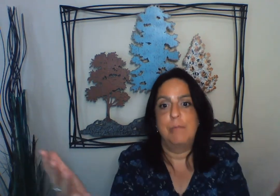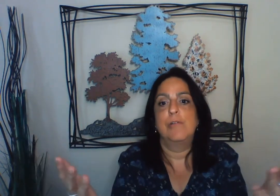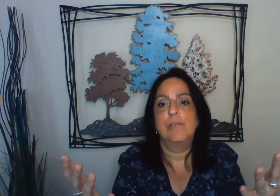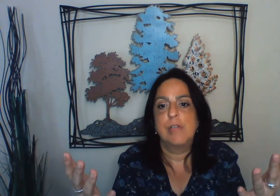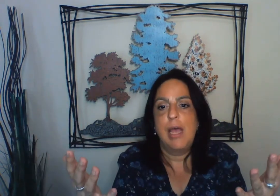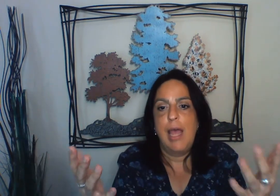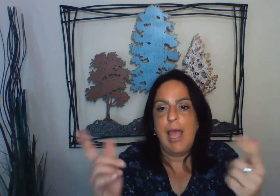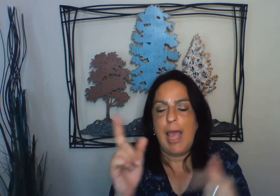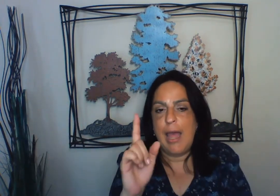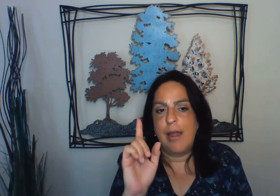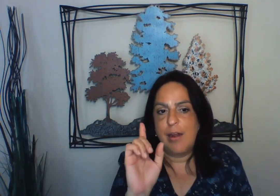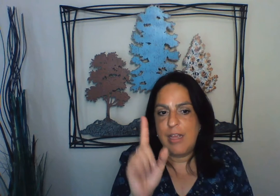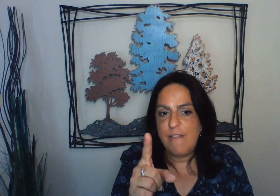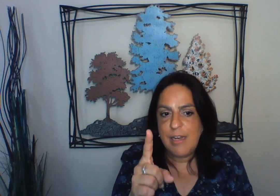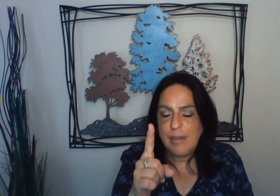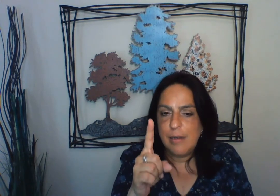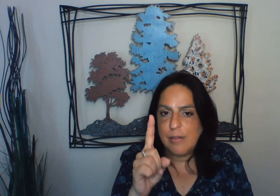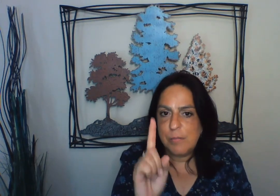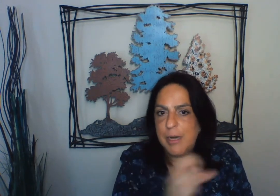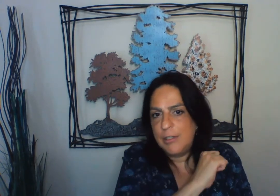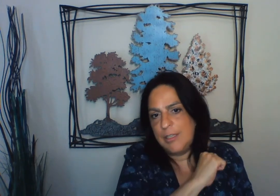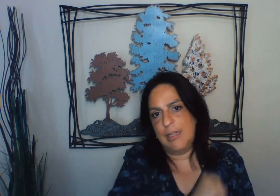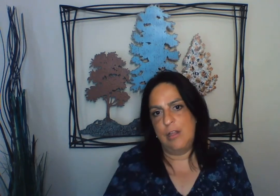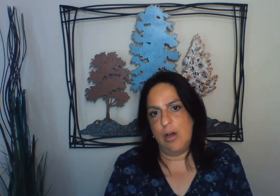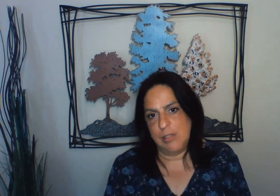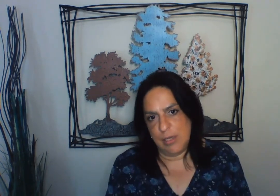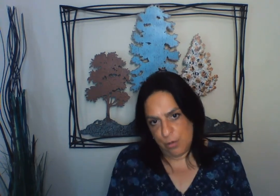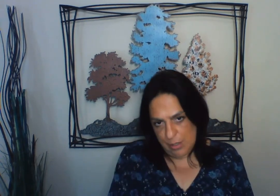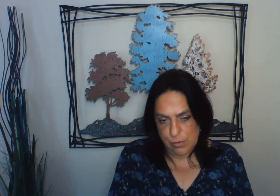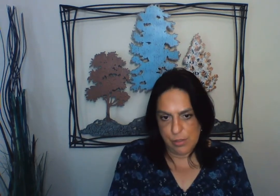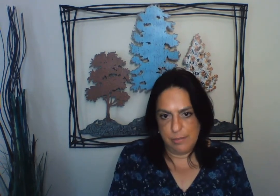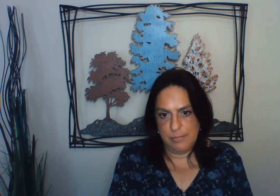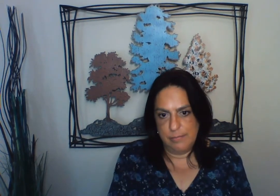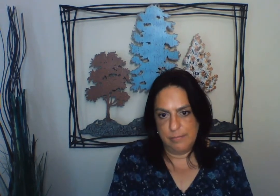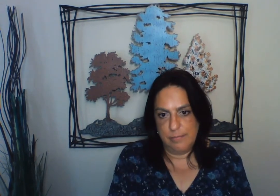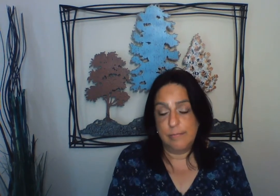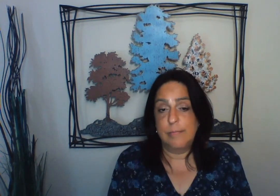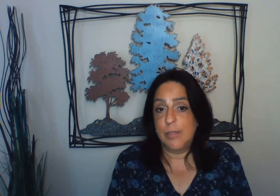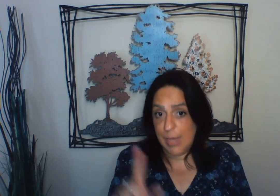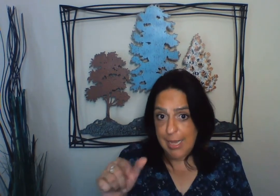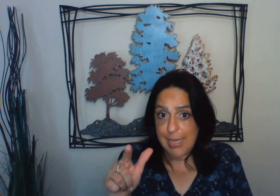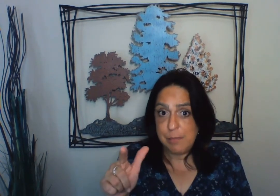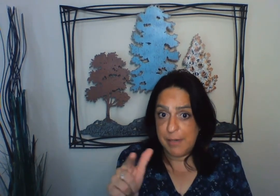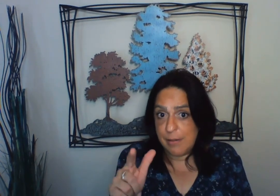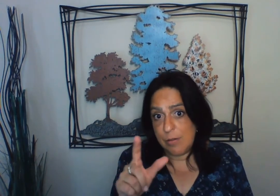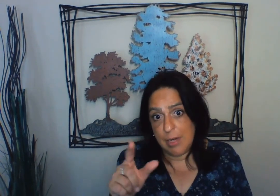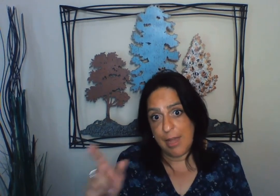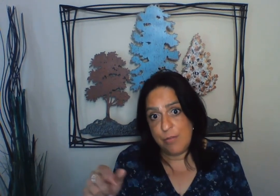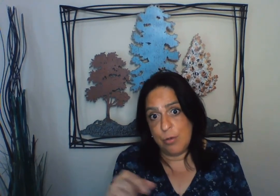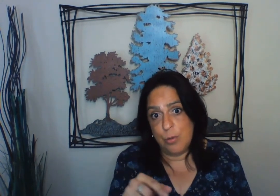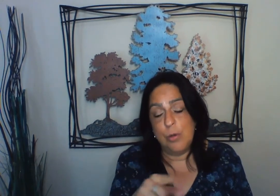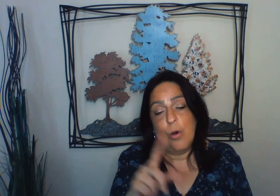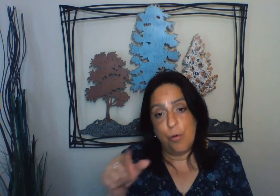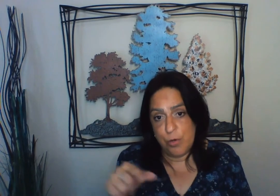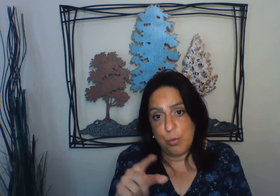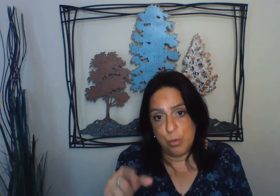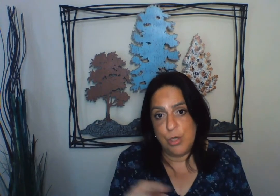animals and are even smarter than dogs, according to some. Okay. Yes, parents, you're going to have to go over the word